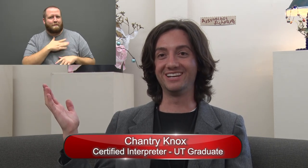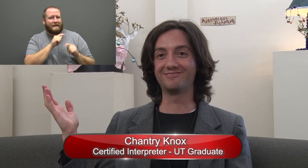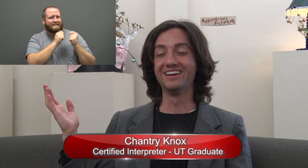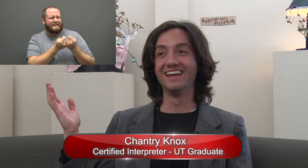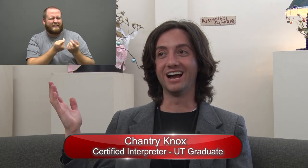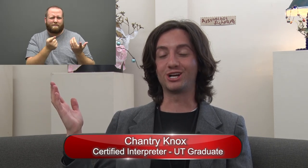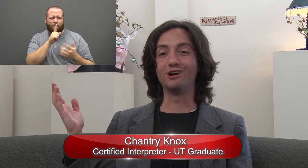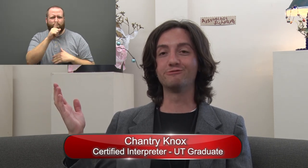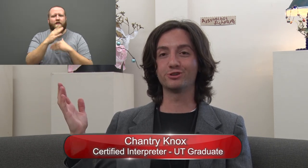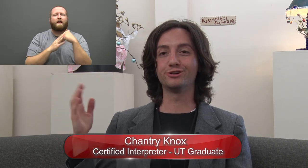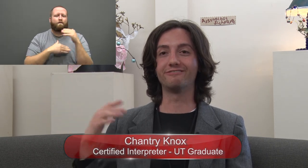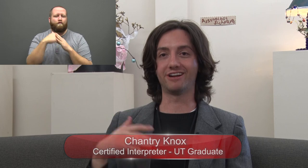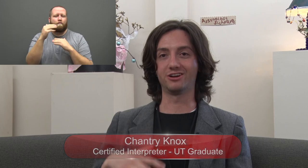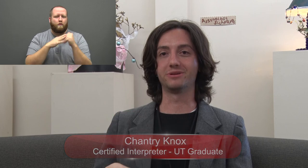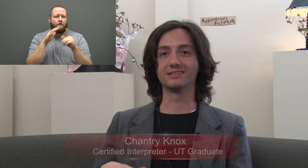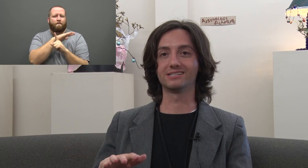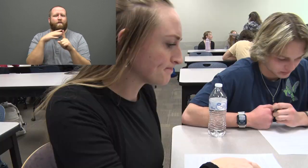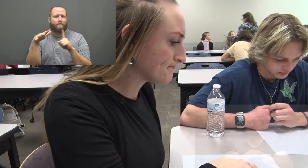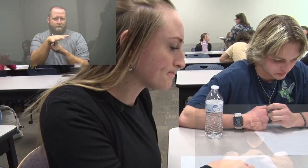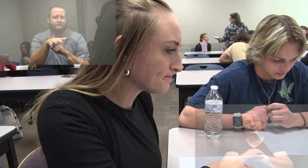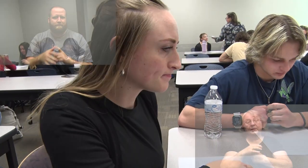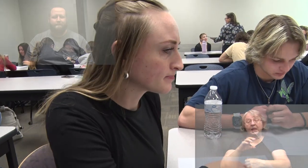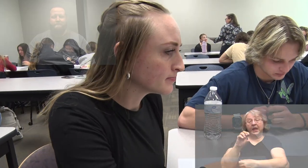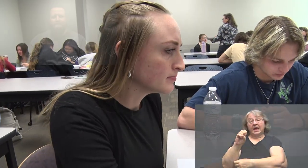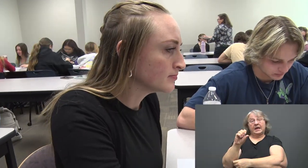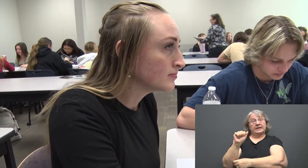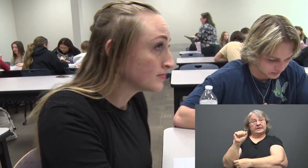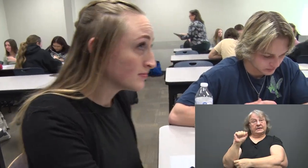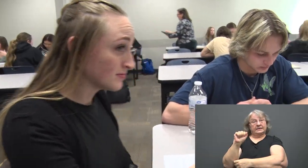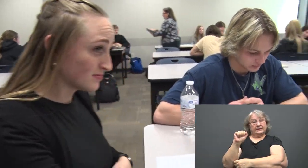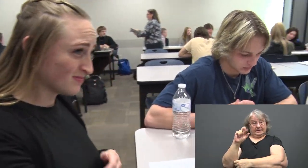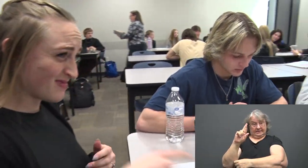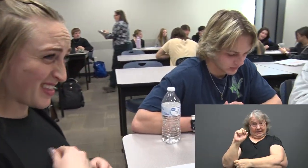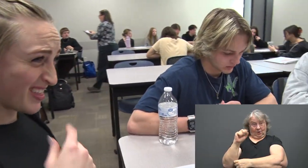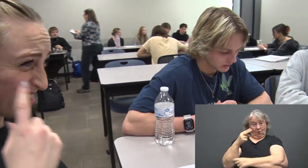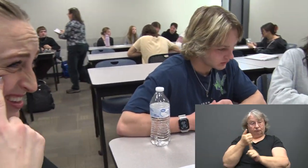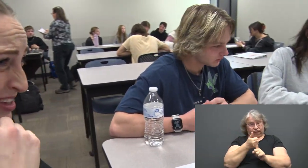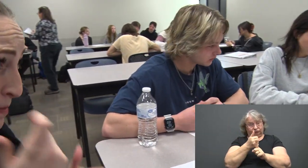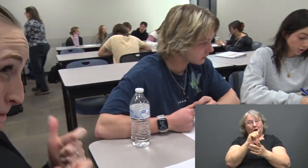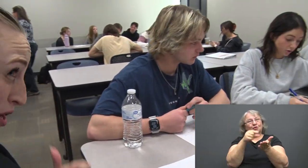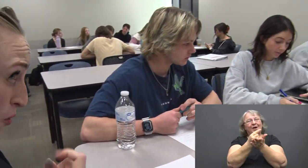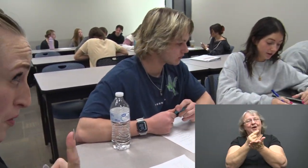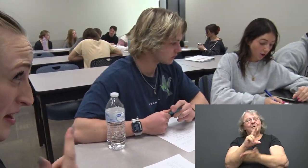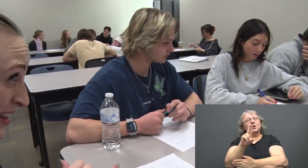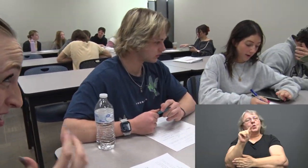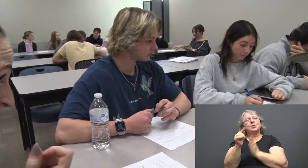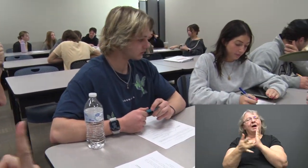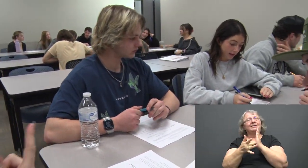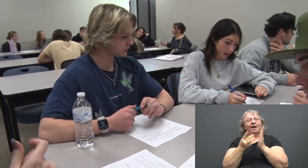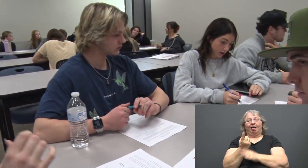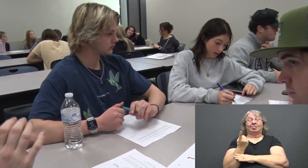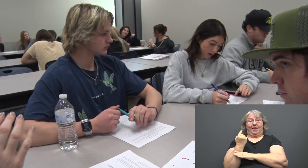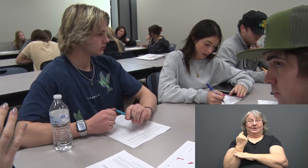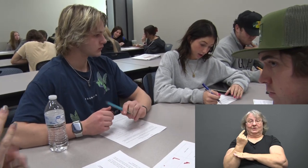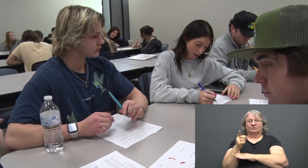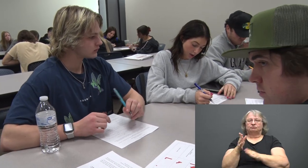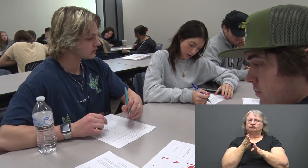of a comfortable environment. Sarah graduated from Utah Tech last year and is a professionally certified interpreter